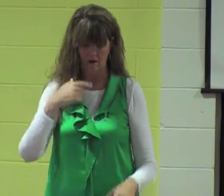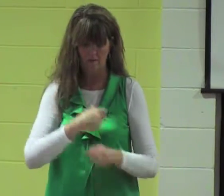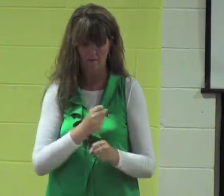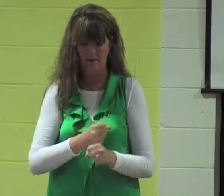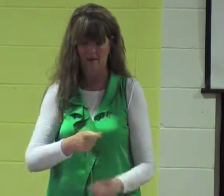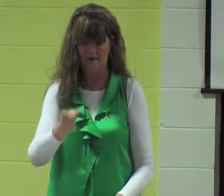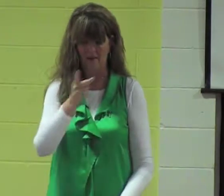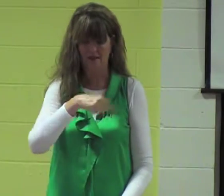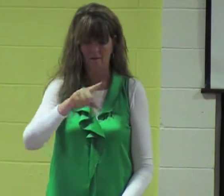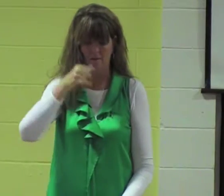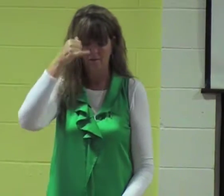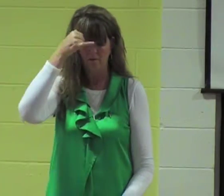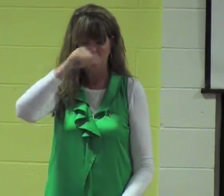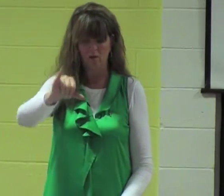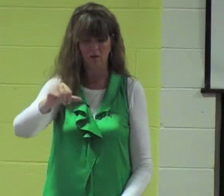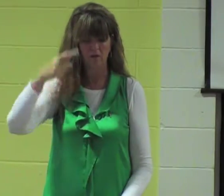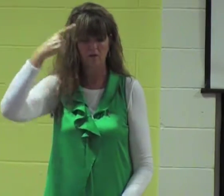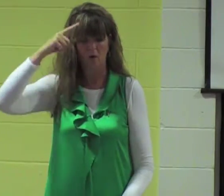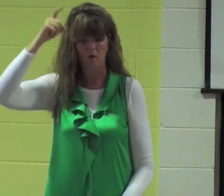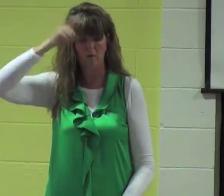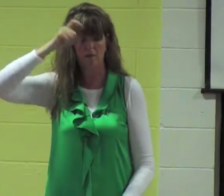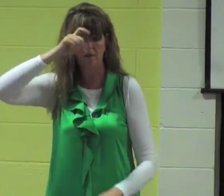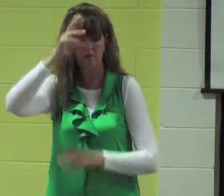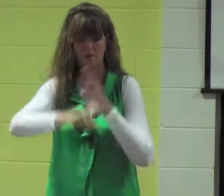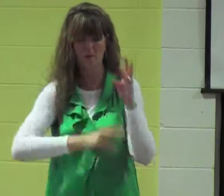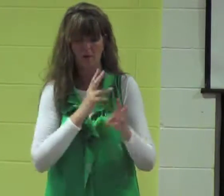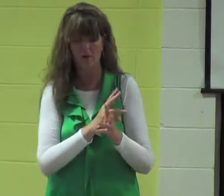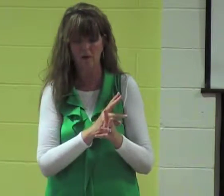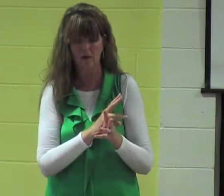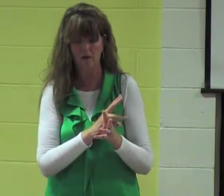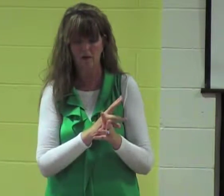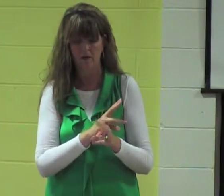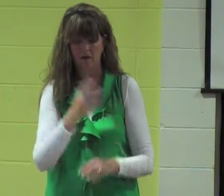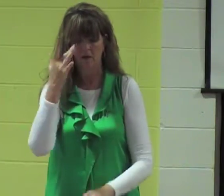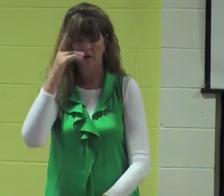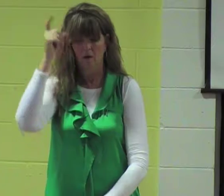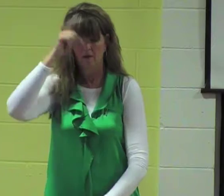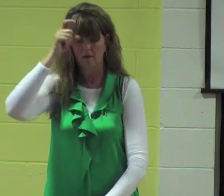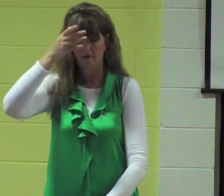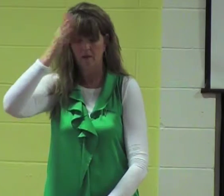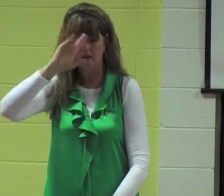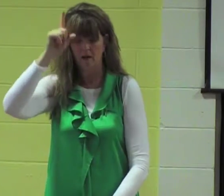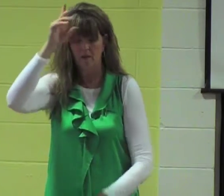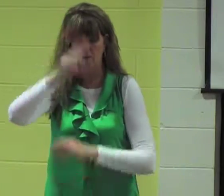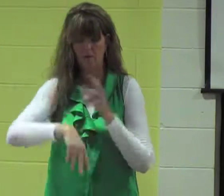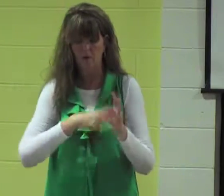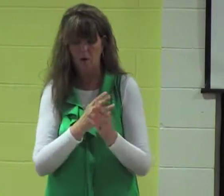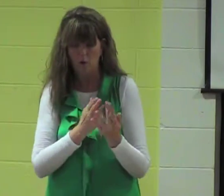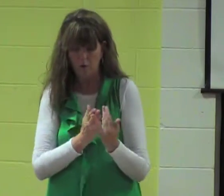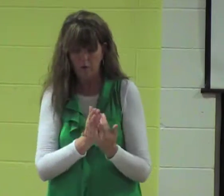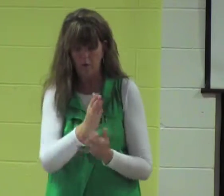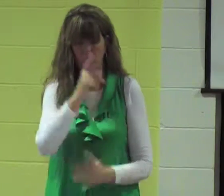philosopher of this age? Has not God made foolish the wisdom of the world?